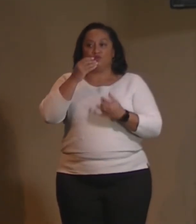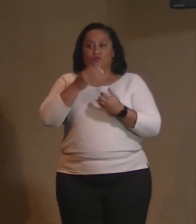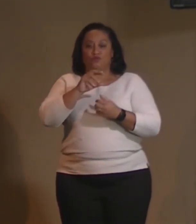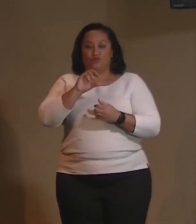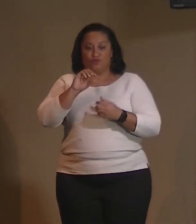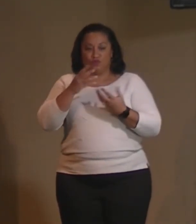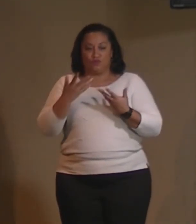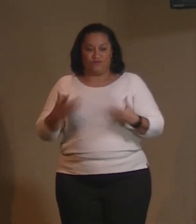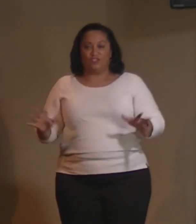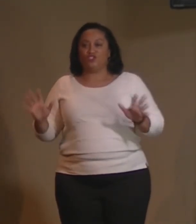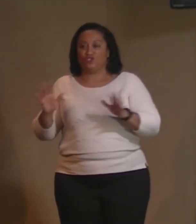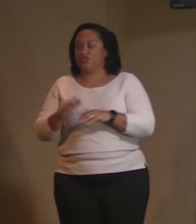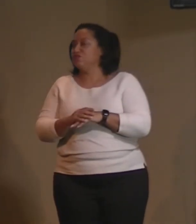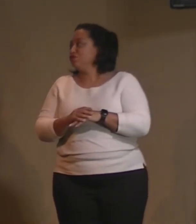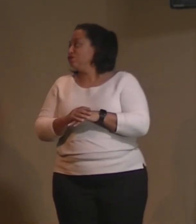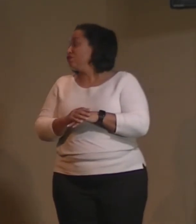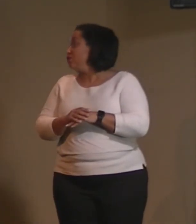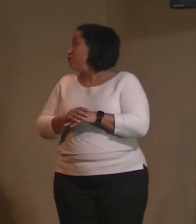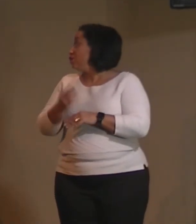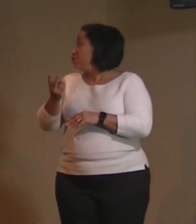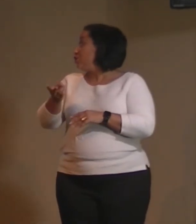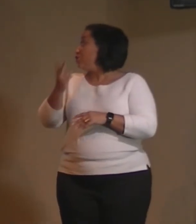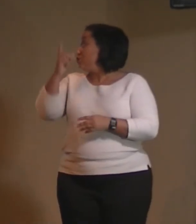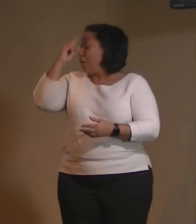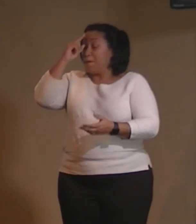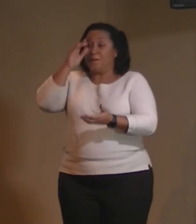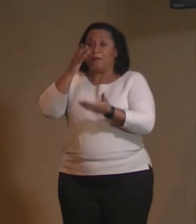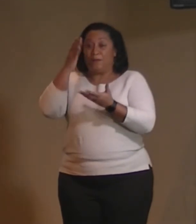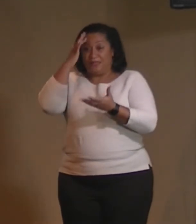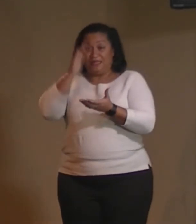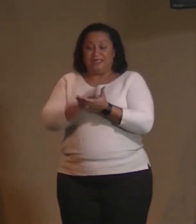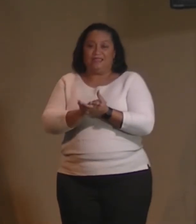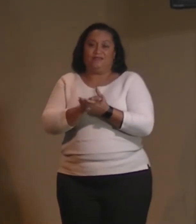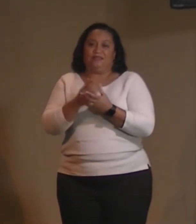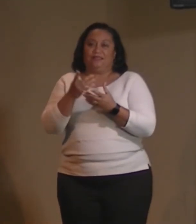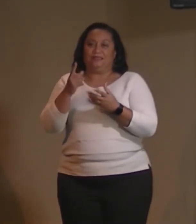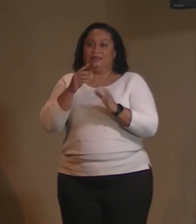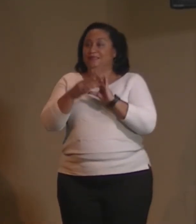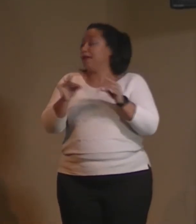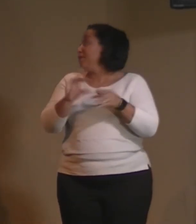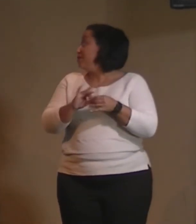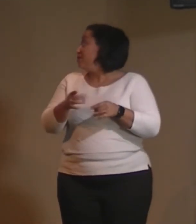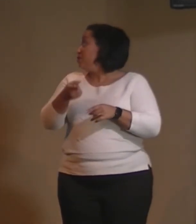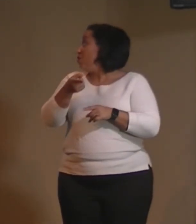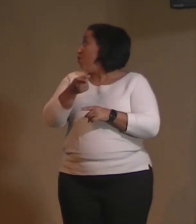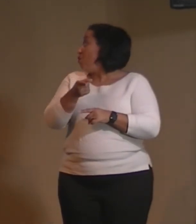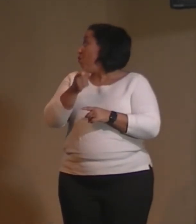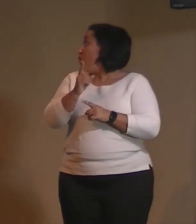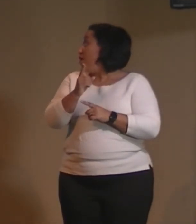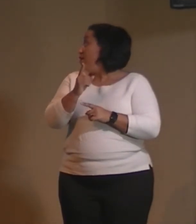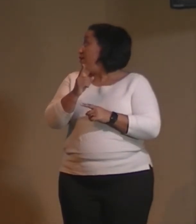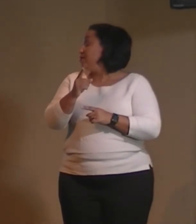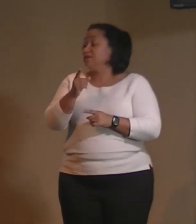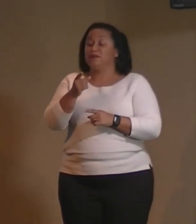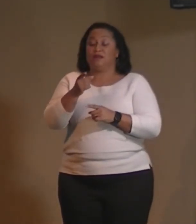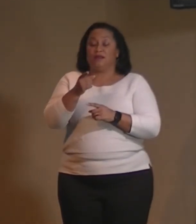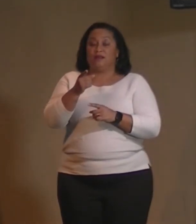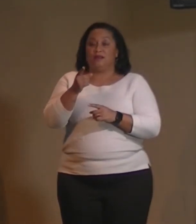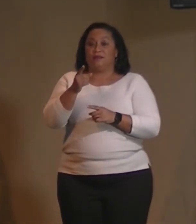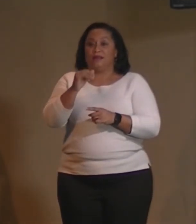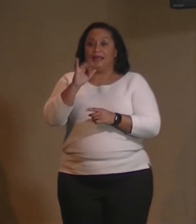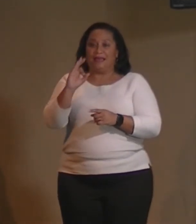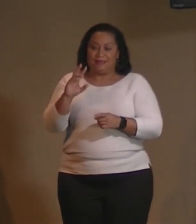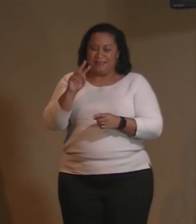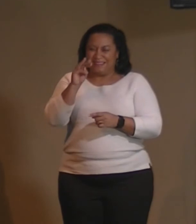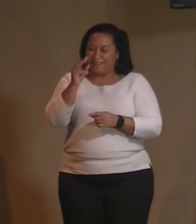First two we believe statements. We believe in God, the living spirit almighty. One indestructible, absolute, self-expressing.